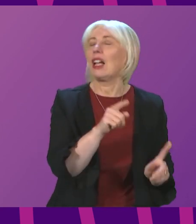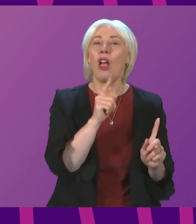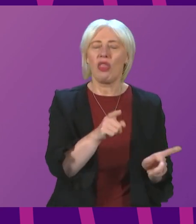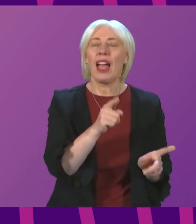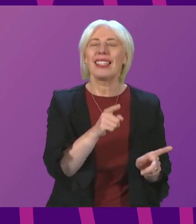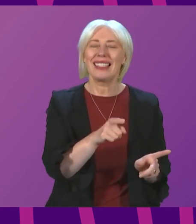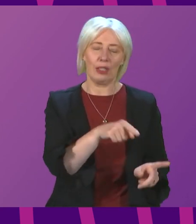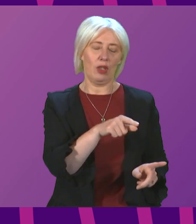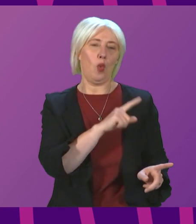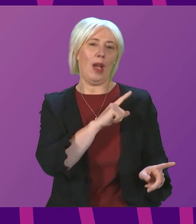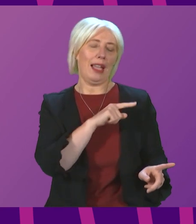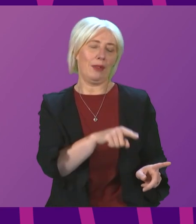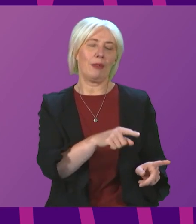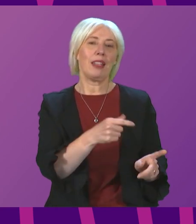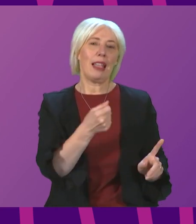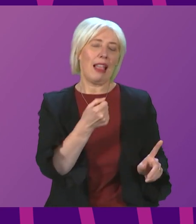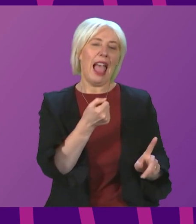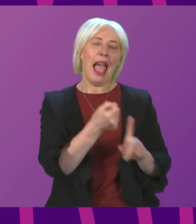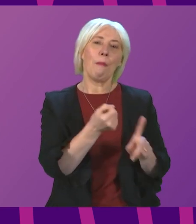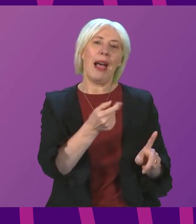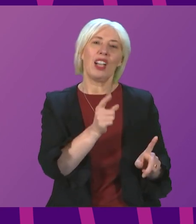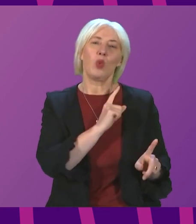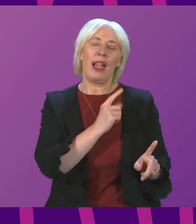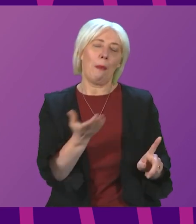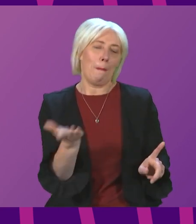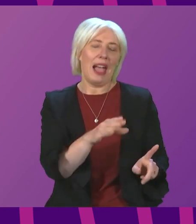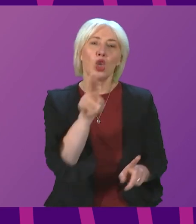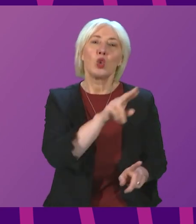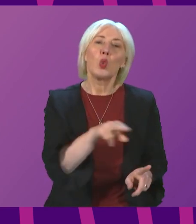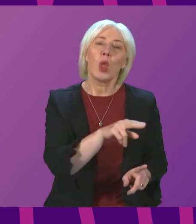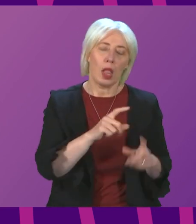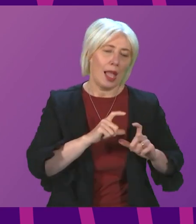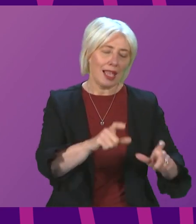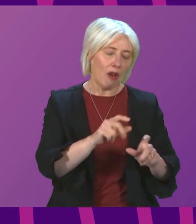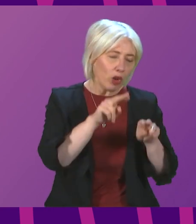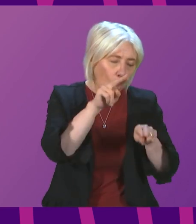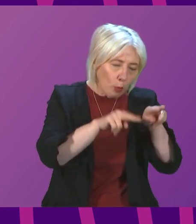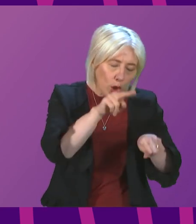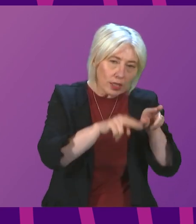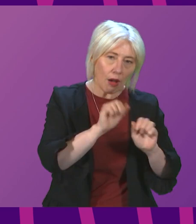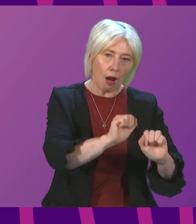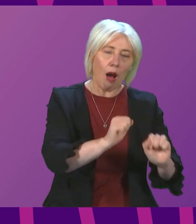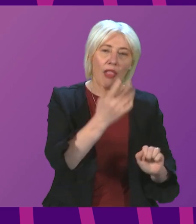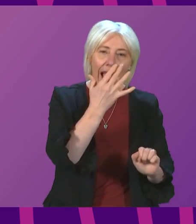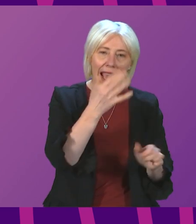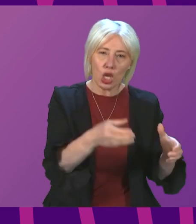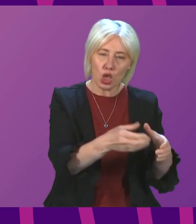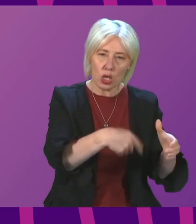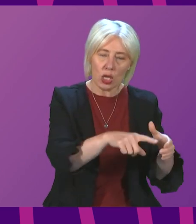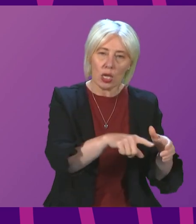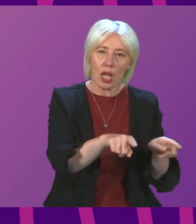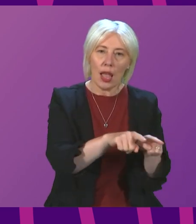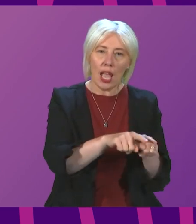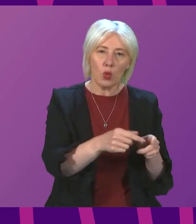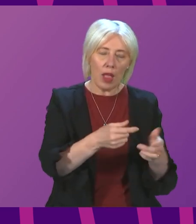to some extent, reflect the impact of the return to school. We will continue to monitor cases in this age group closely. We will also